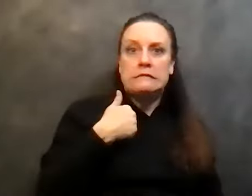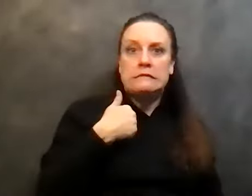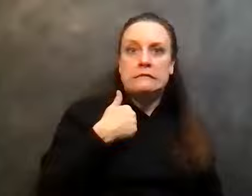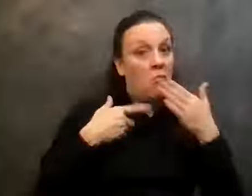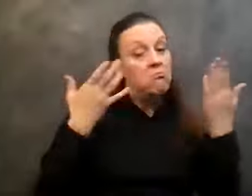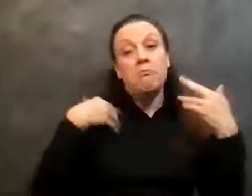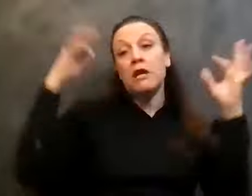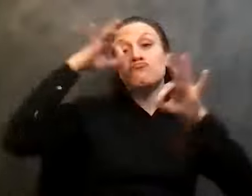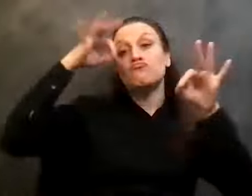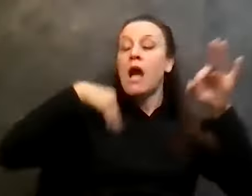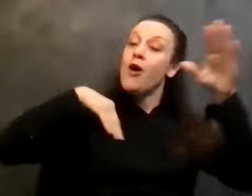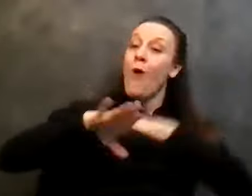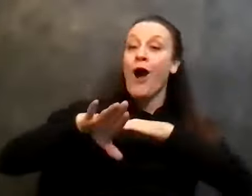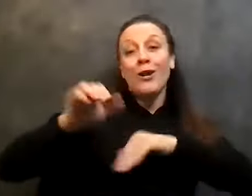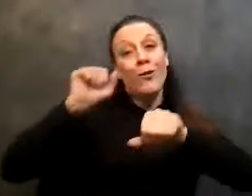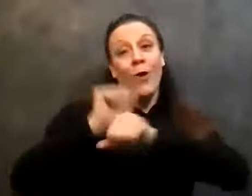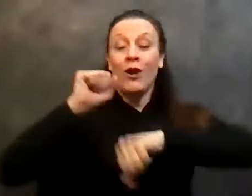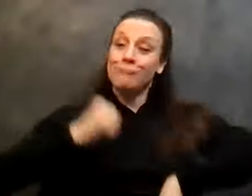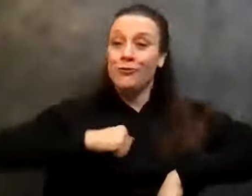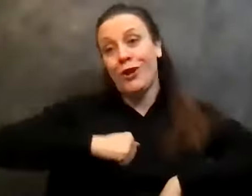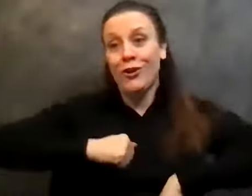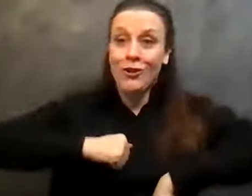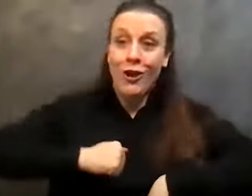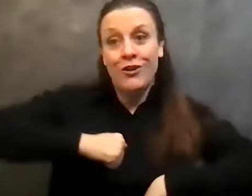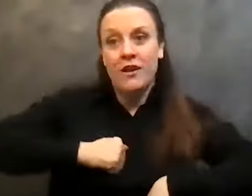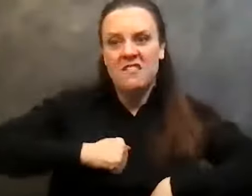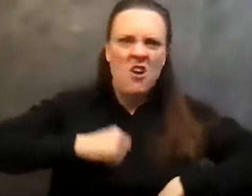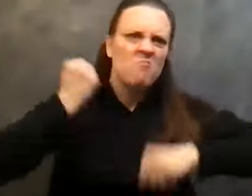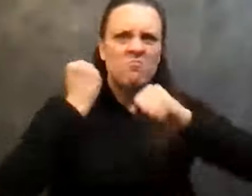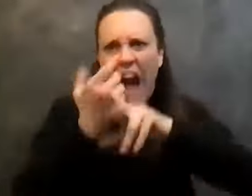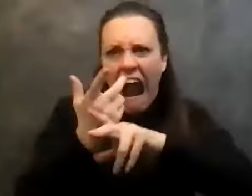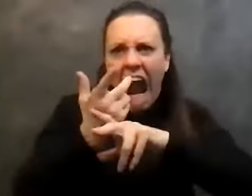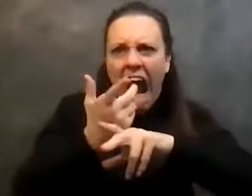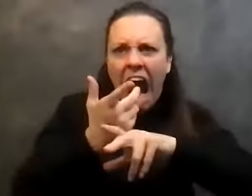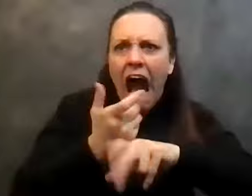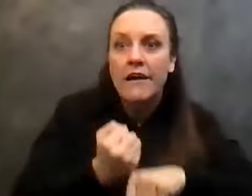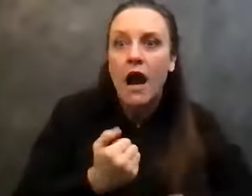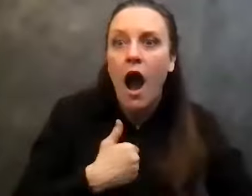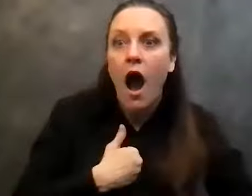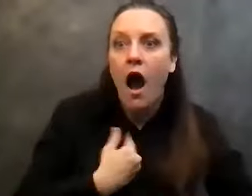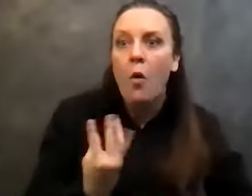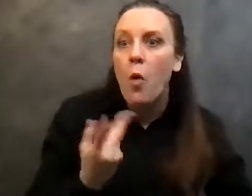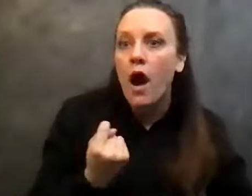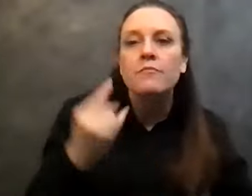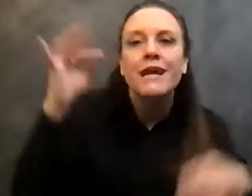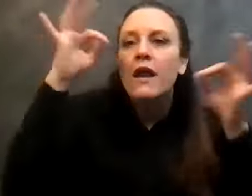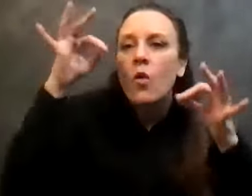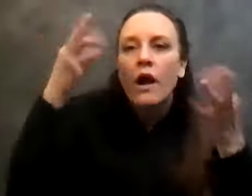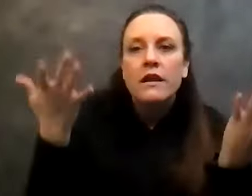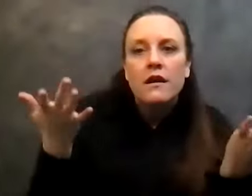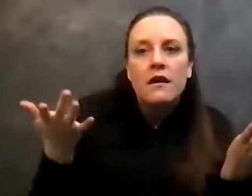next day, you know, was like, what are you doing here? You know, yelling at me. I'm like, what? You threatened to